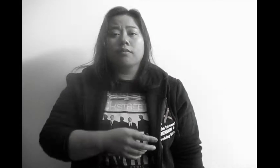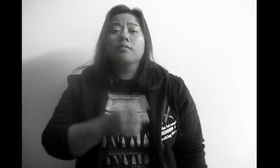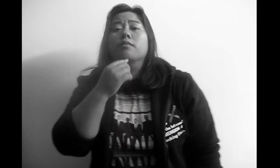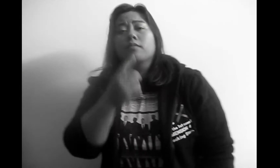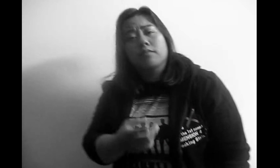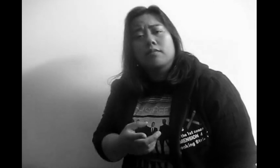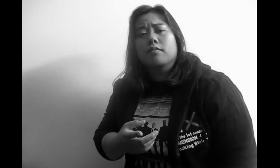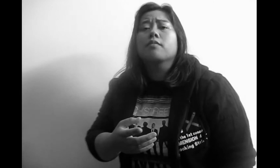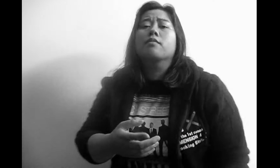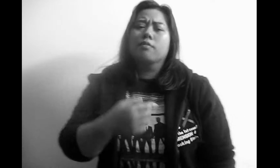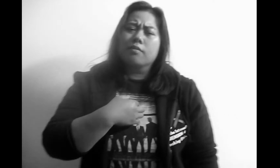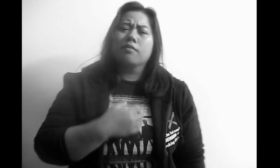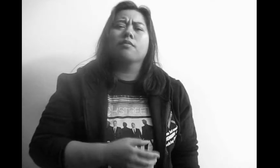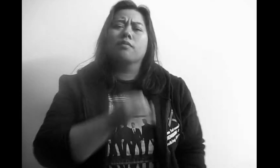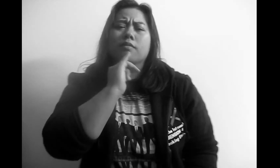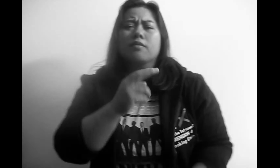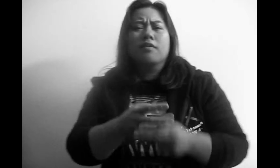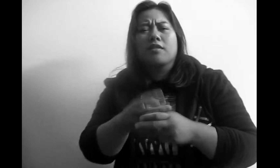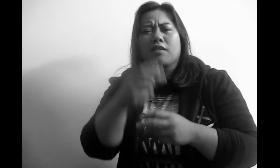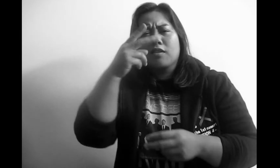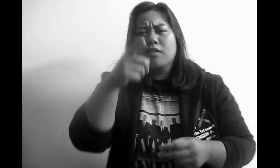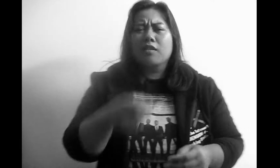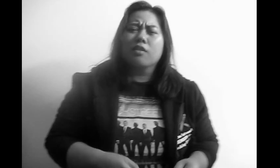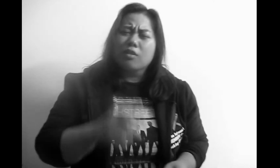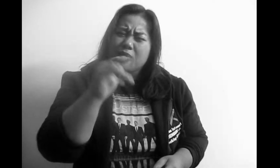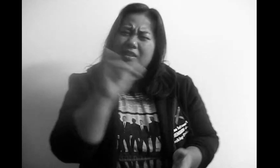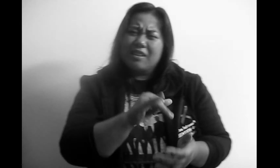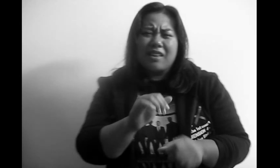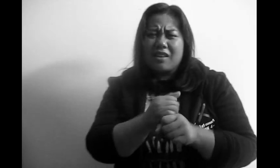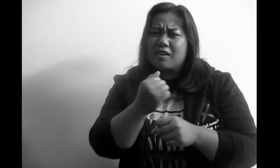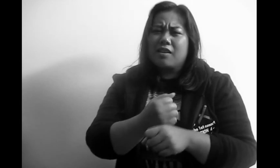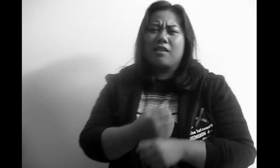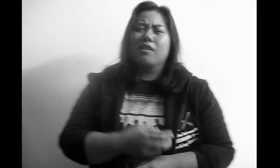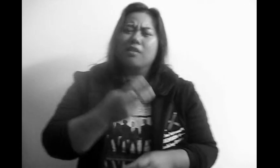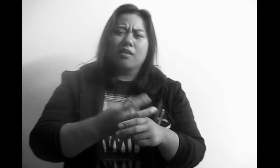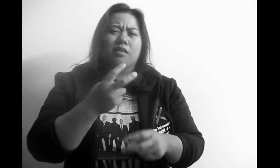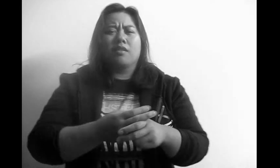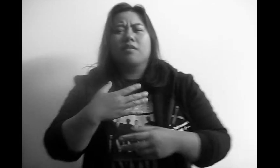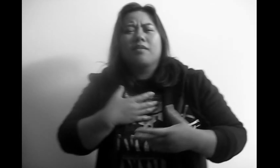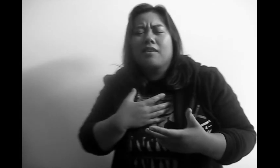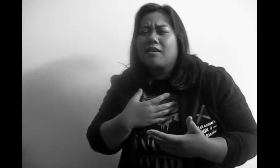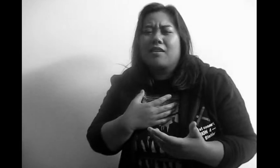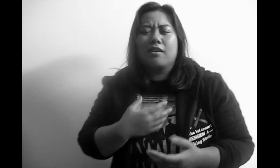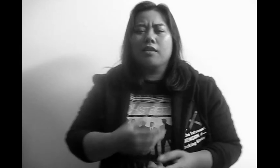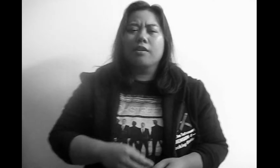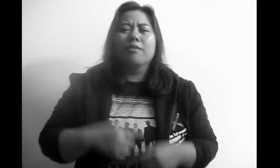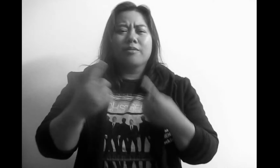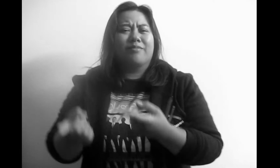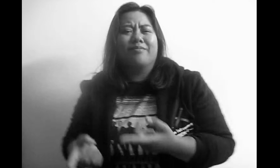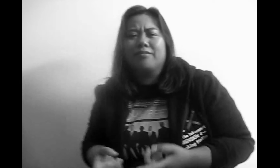Tell me is it really hard to see that you make it so hard on me But go ahead and sting me with your